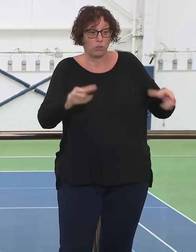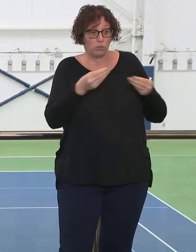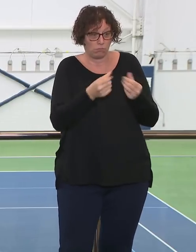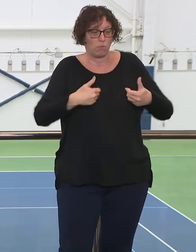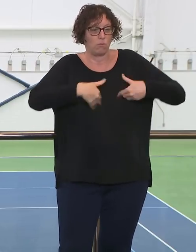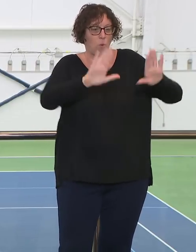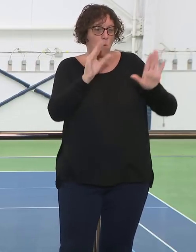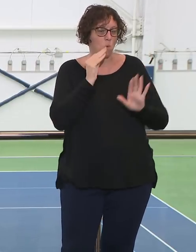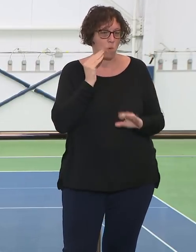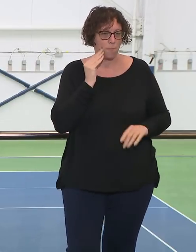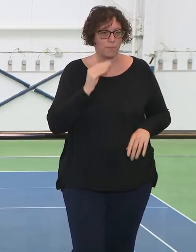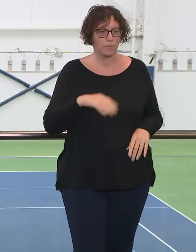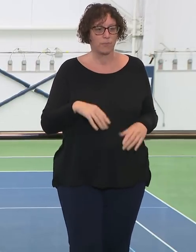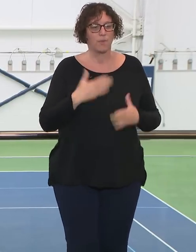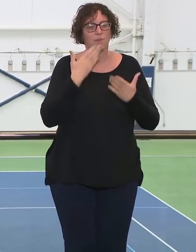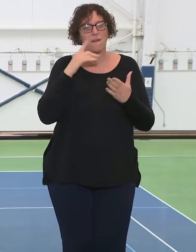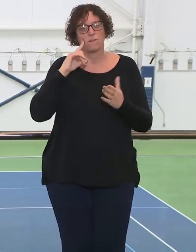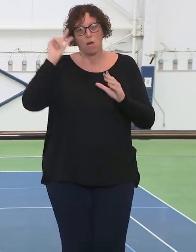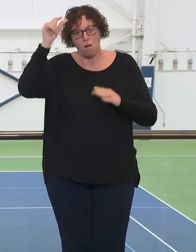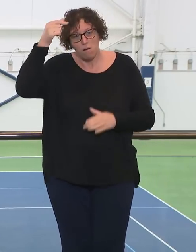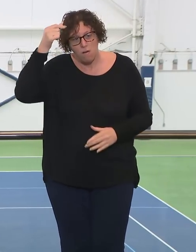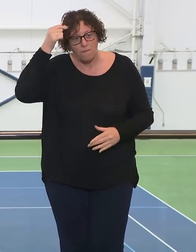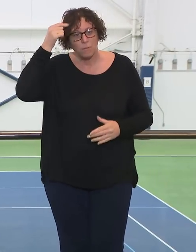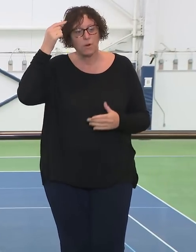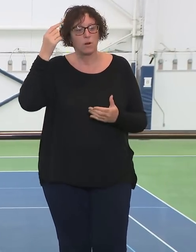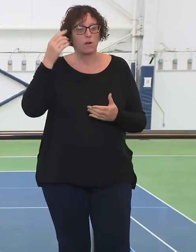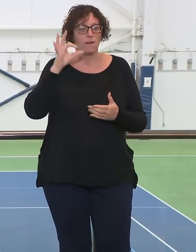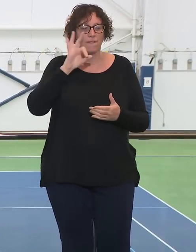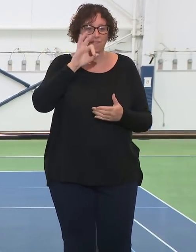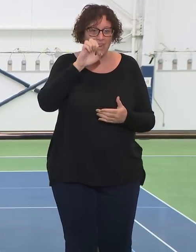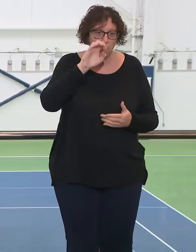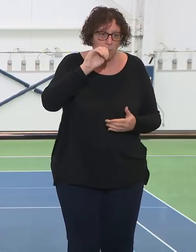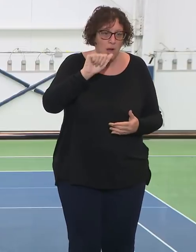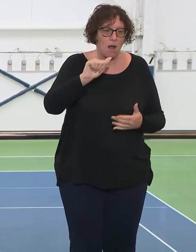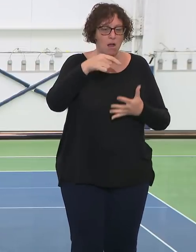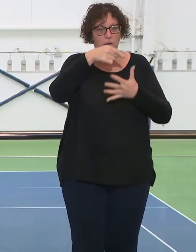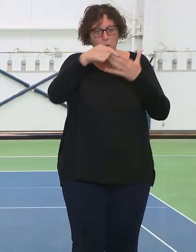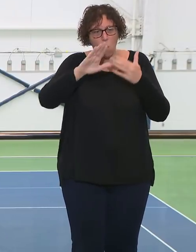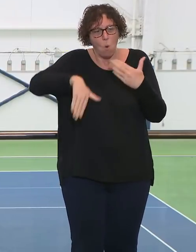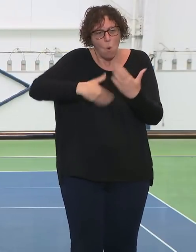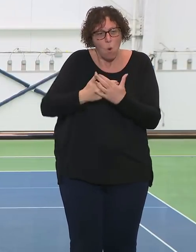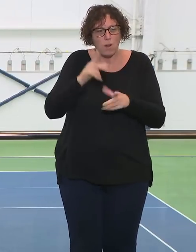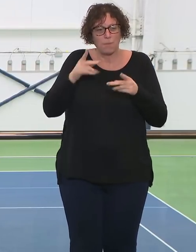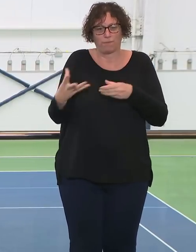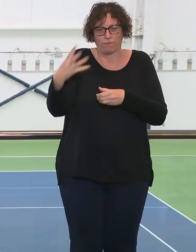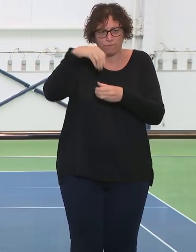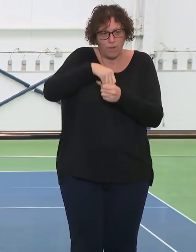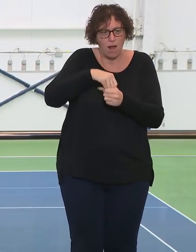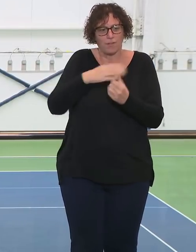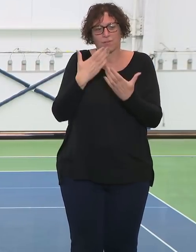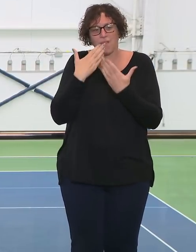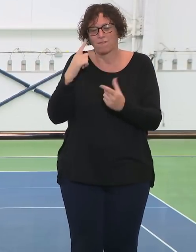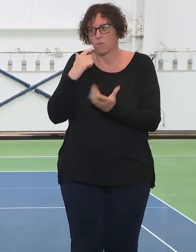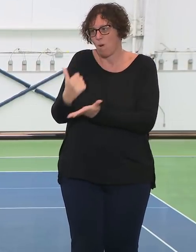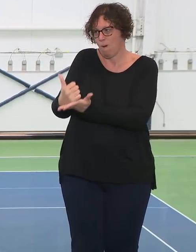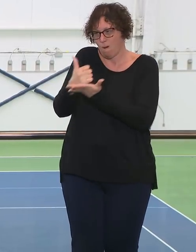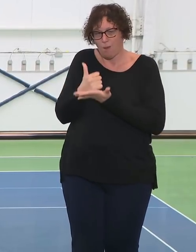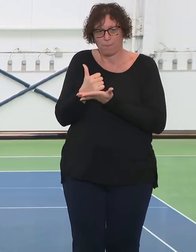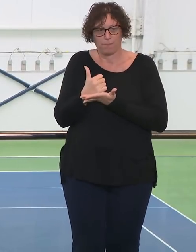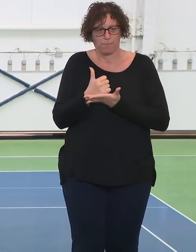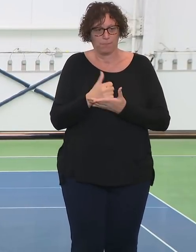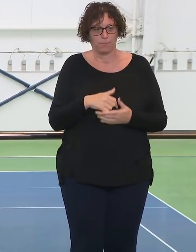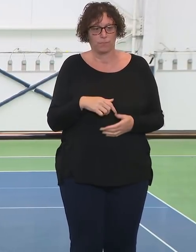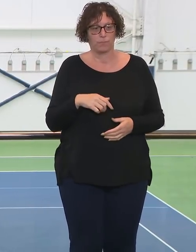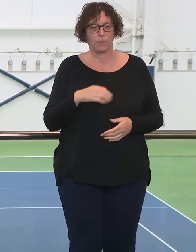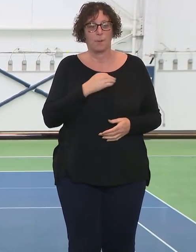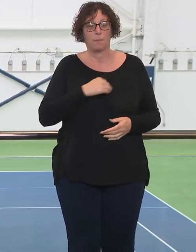for stepping up and helping us. Stand there if you would, doctor. I just want to say if there's any other questions about either Elmhurst specifically or Health and